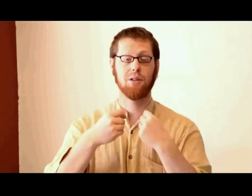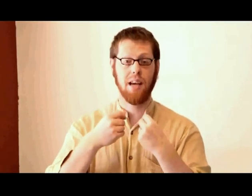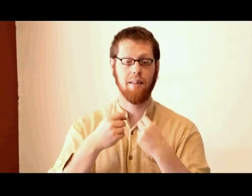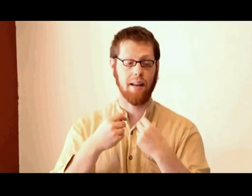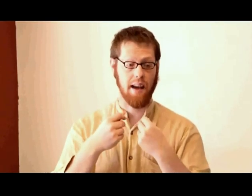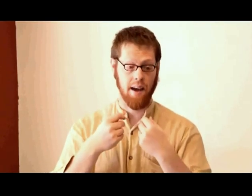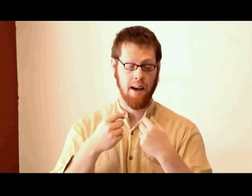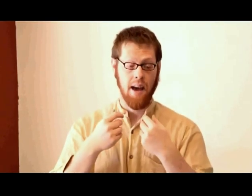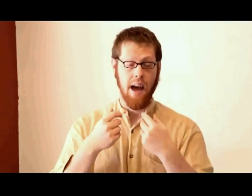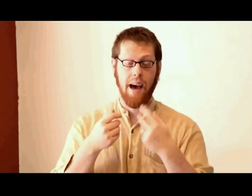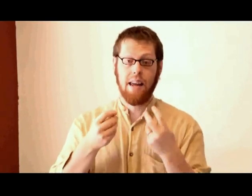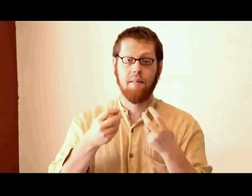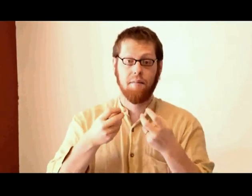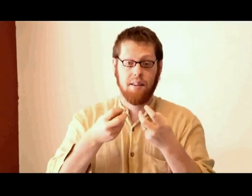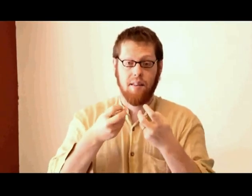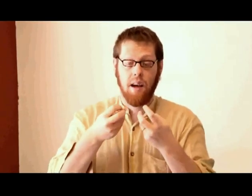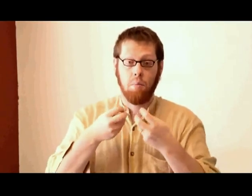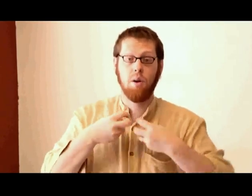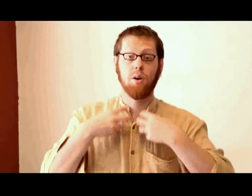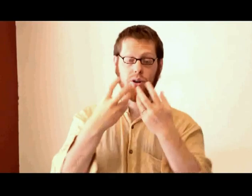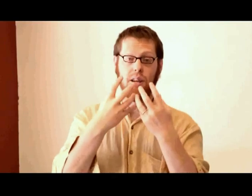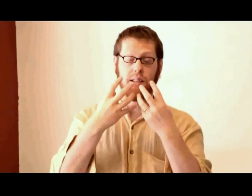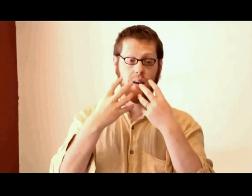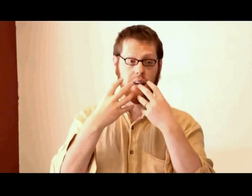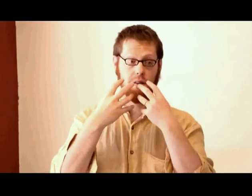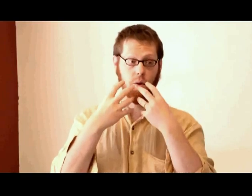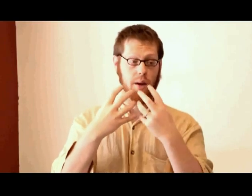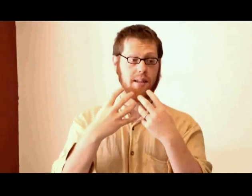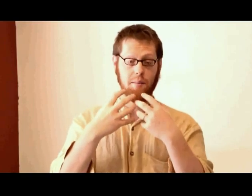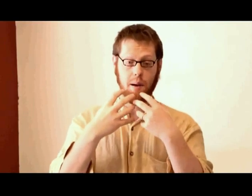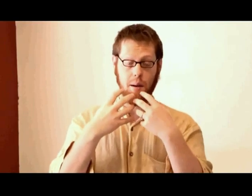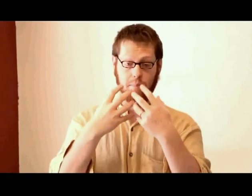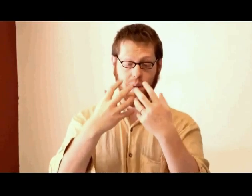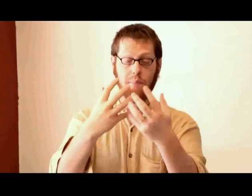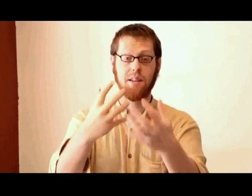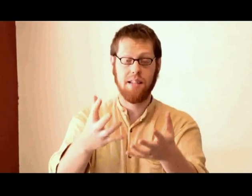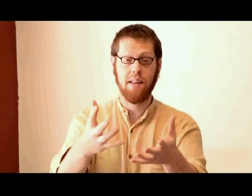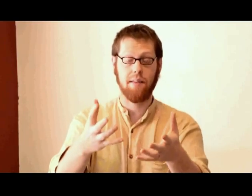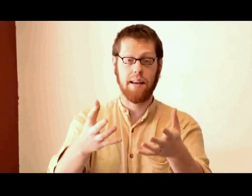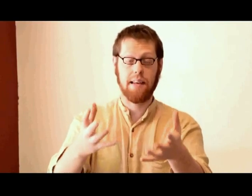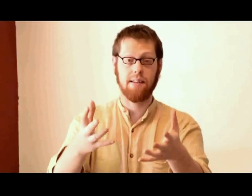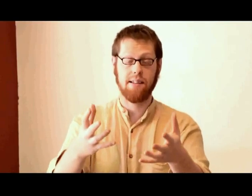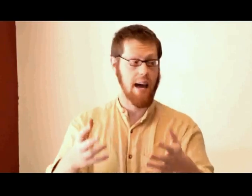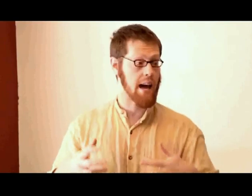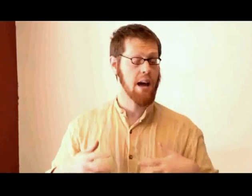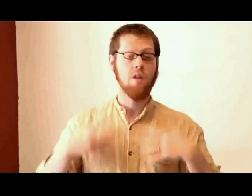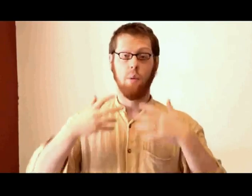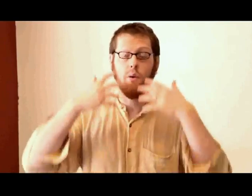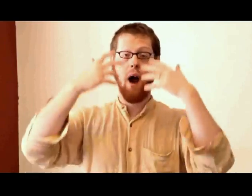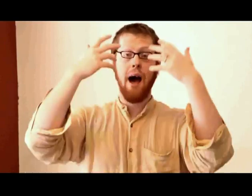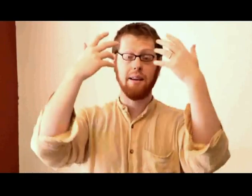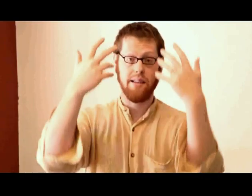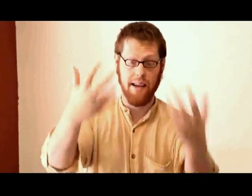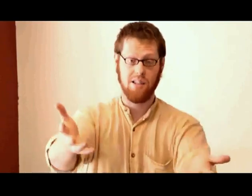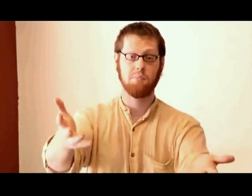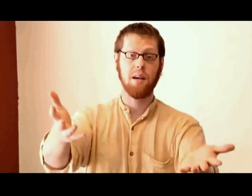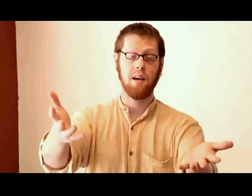to say that day. And if this thing emerged as a voice and something to say that they needed to say, they would rise and speak